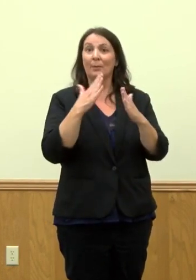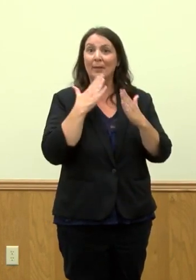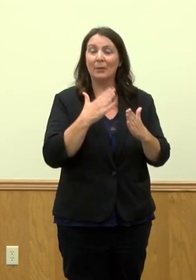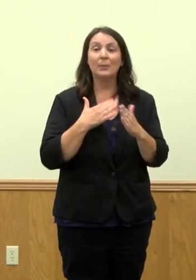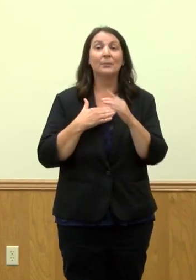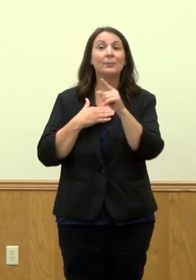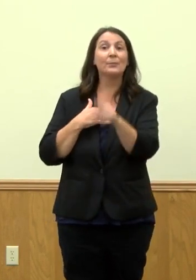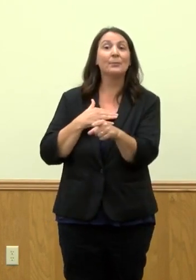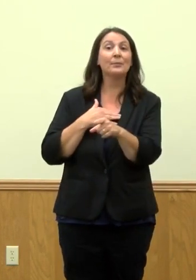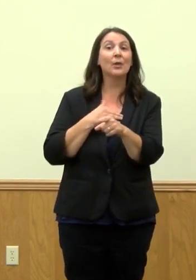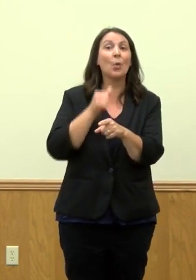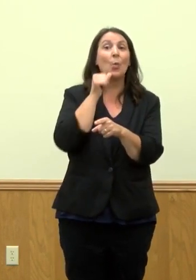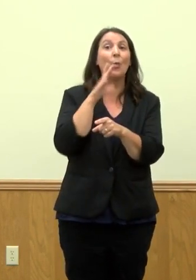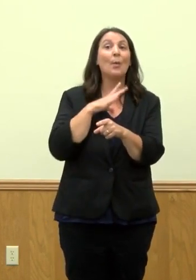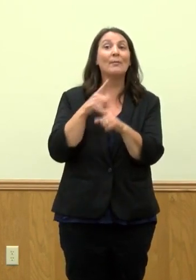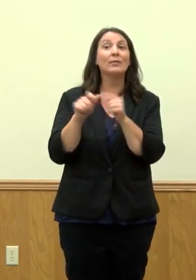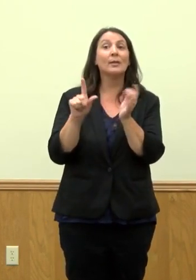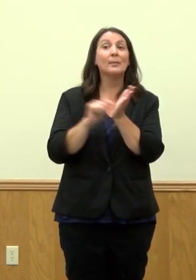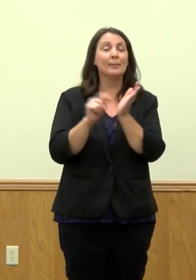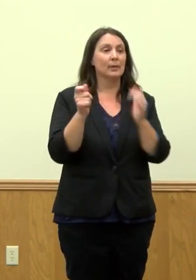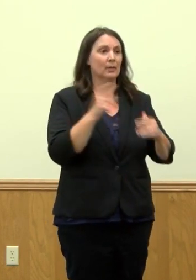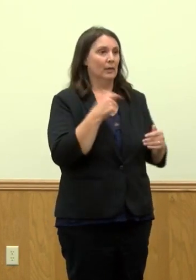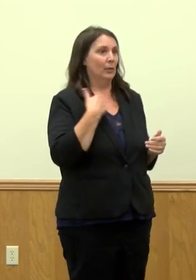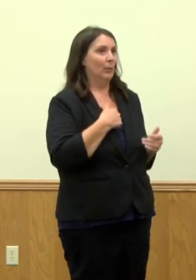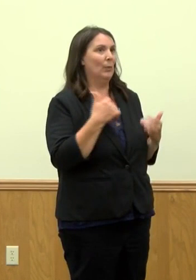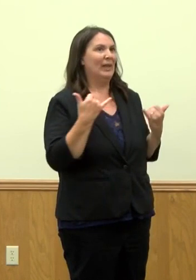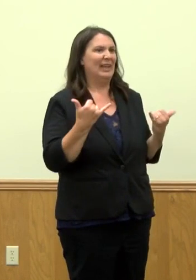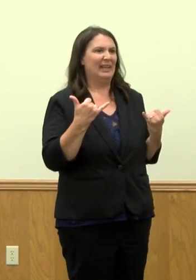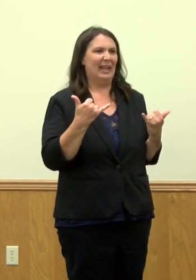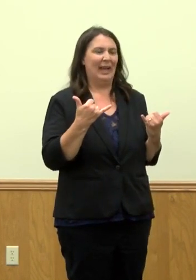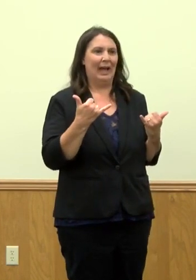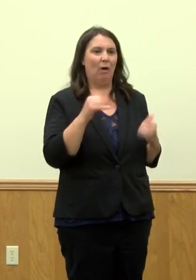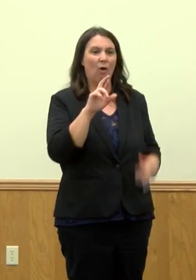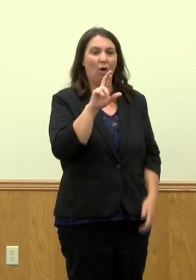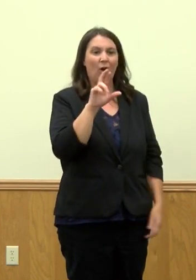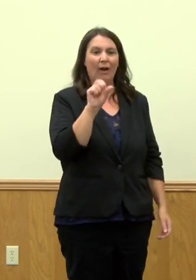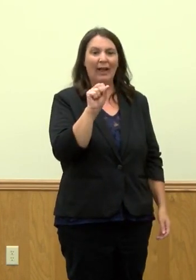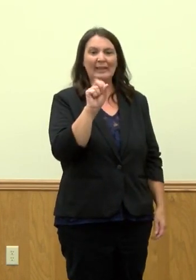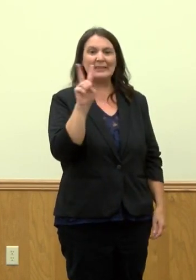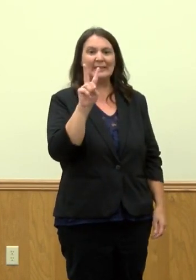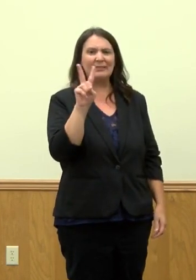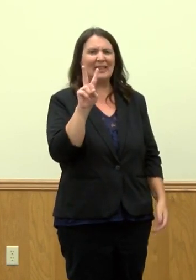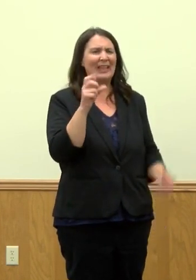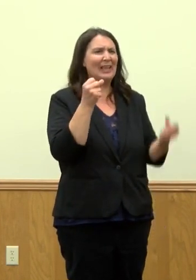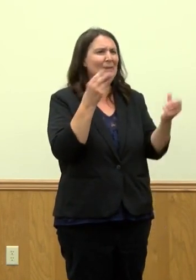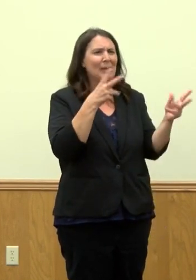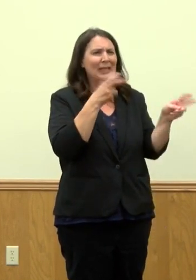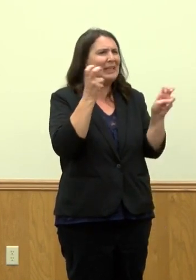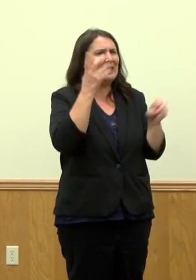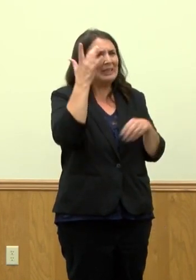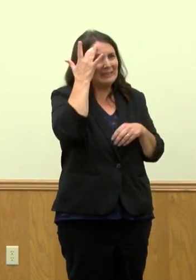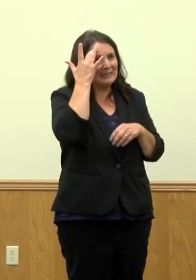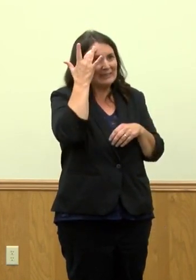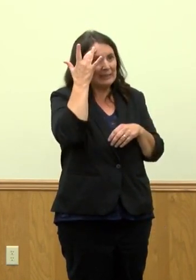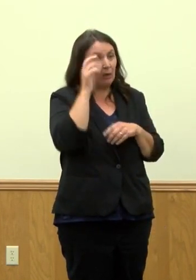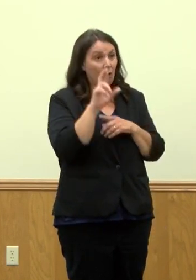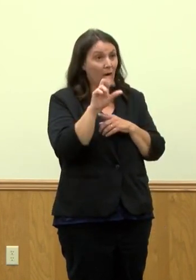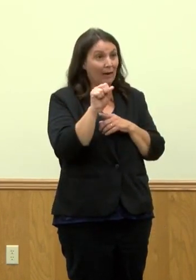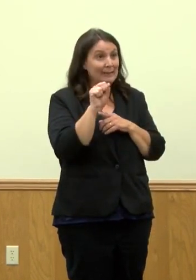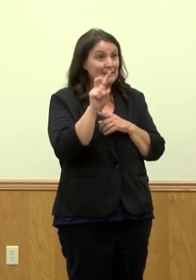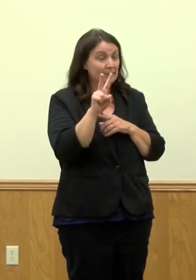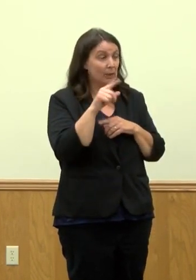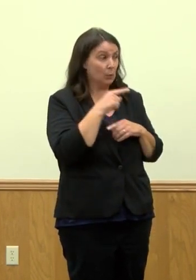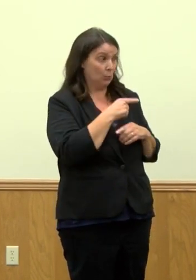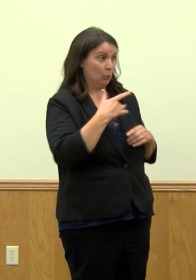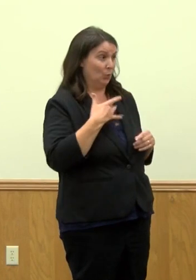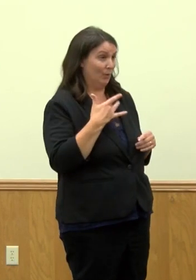In light of the fact that you have a heavy, you're already having a heavy RSVD season, did I say that right? Mm-hmm. Are you